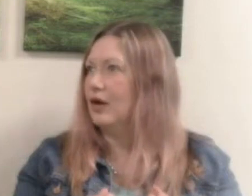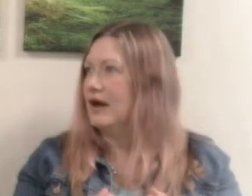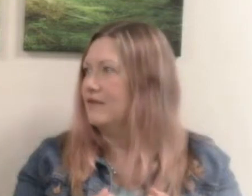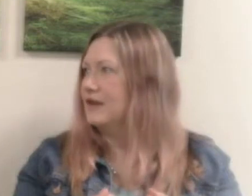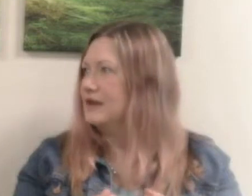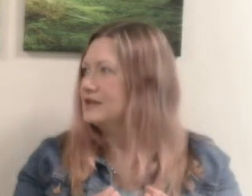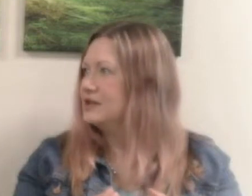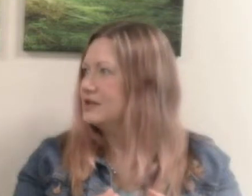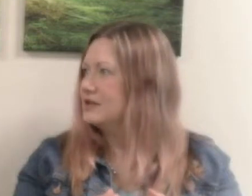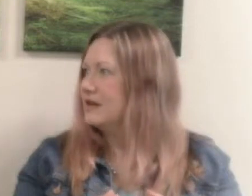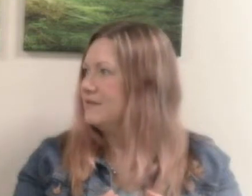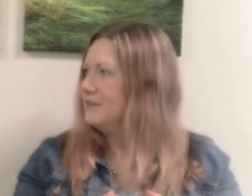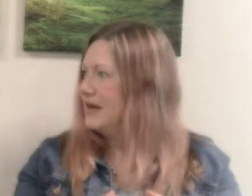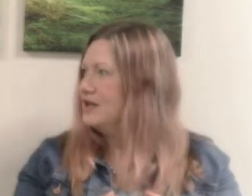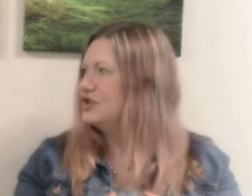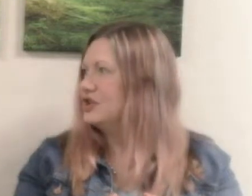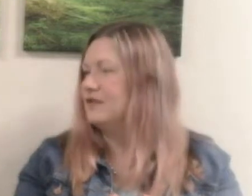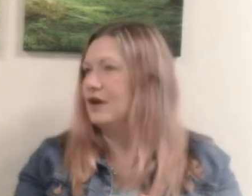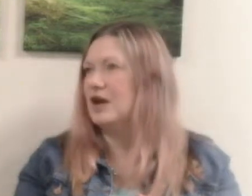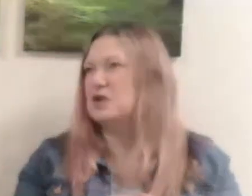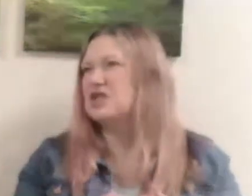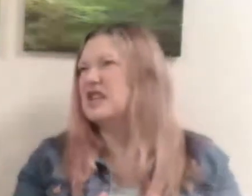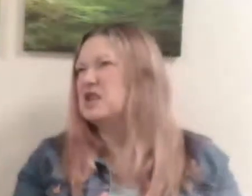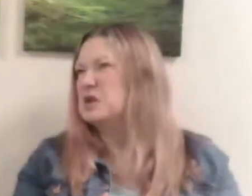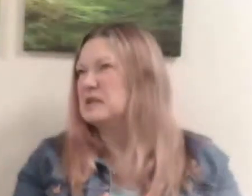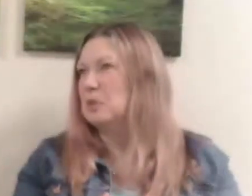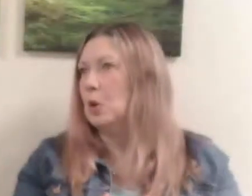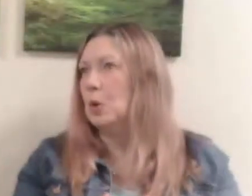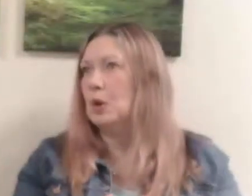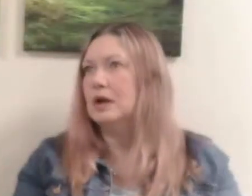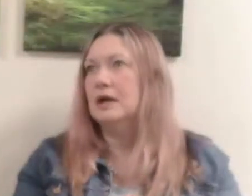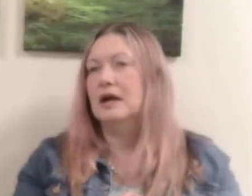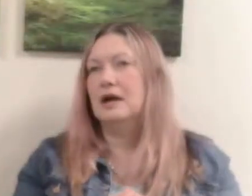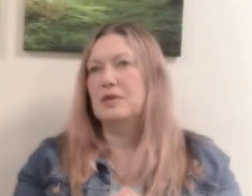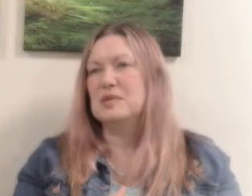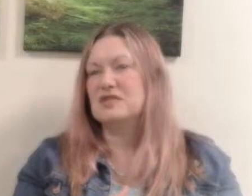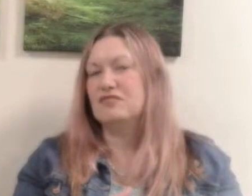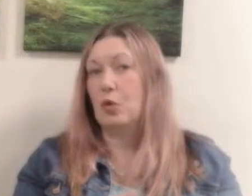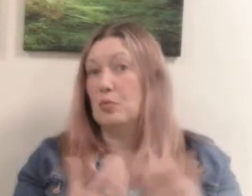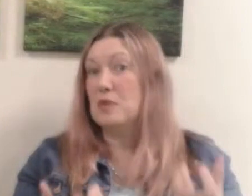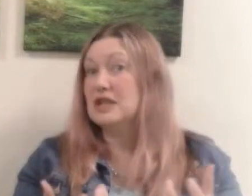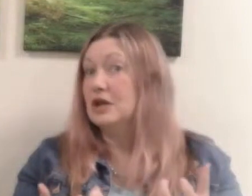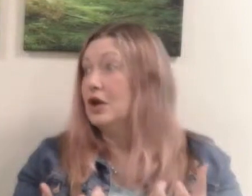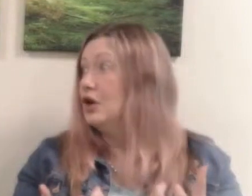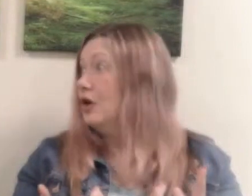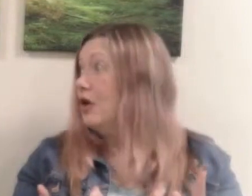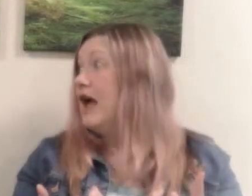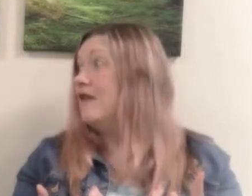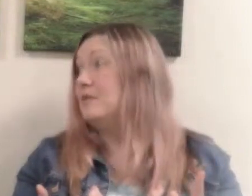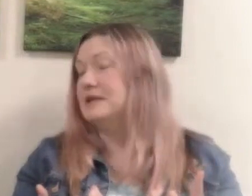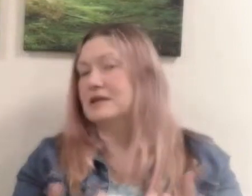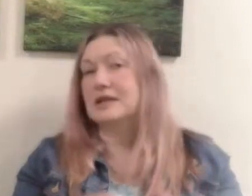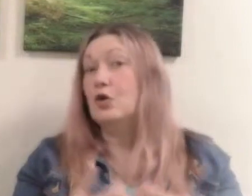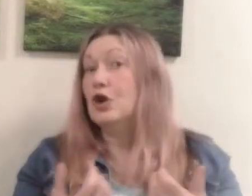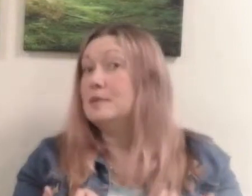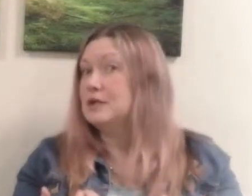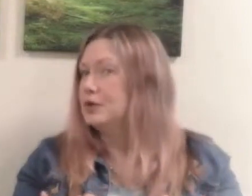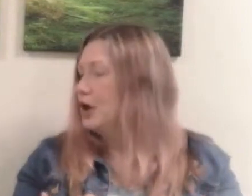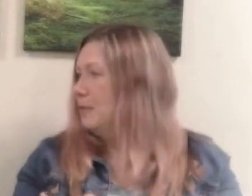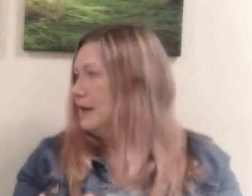life and you justify it to yourself yeah justify it you think it's only small yeah yeah everybody everybody does it everybody does it or nobody will know about